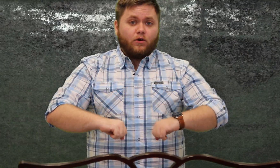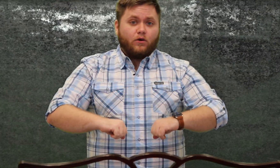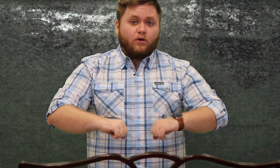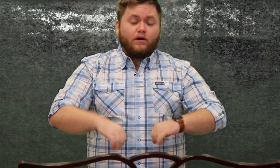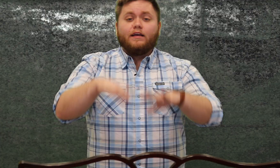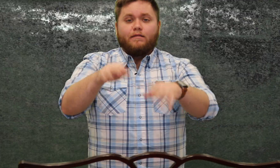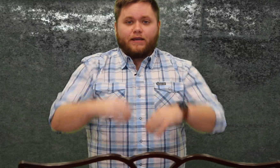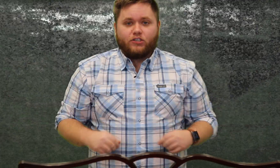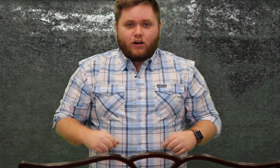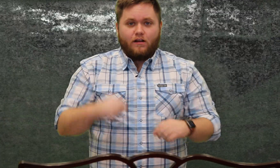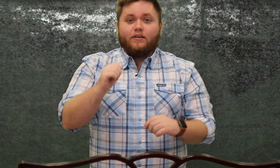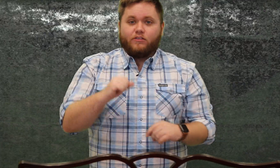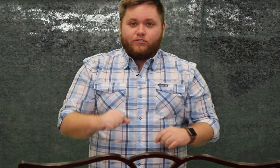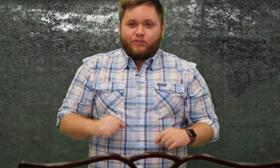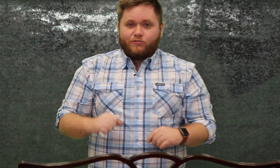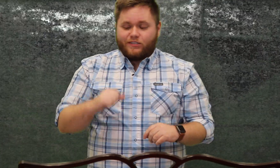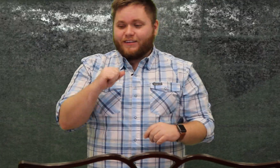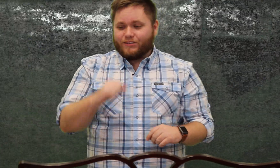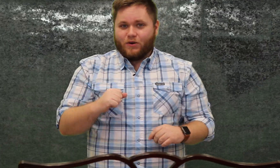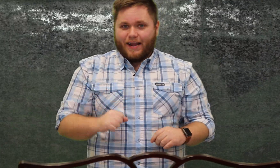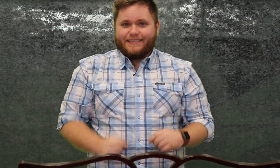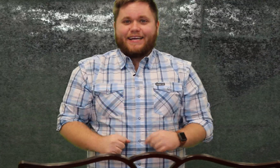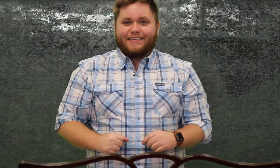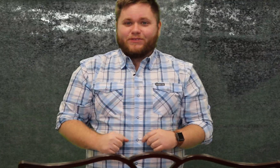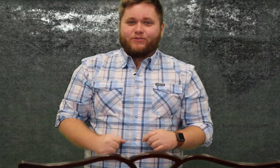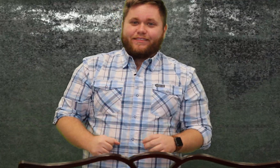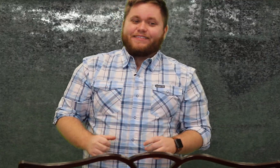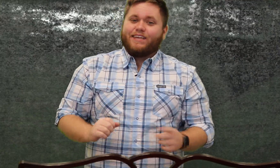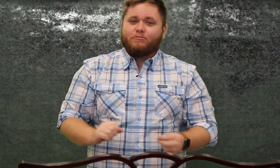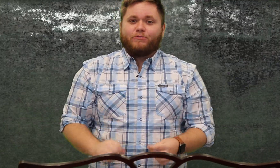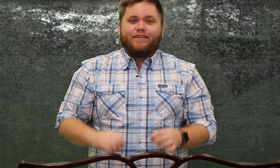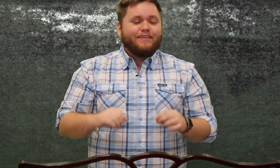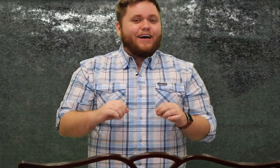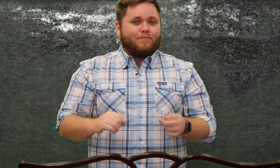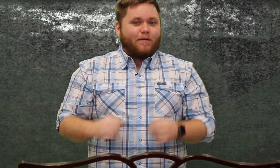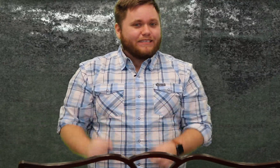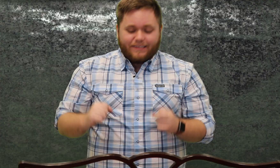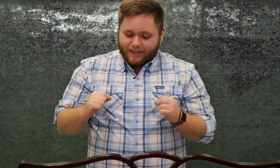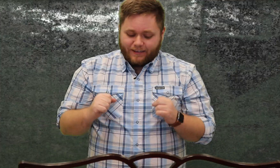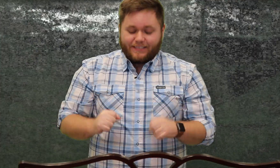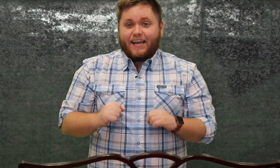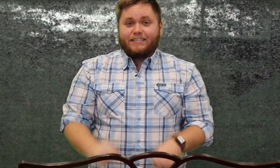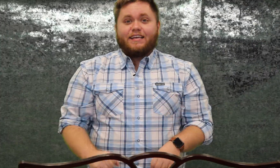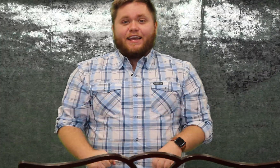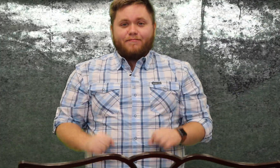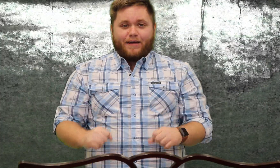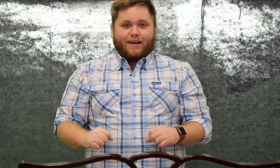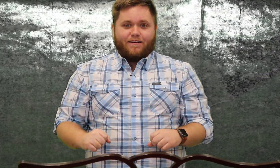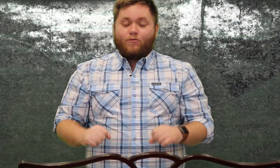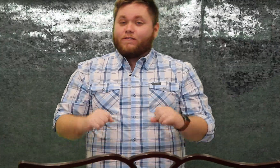make sure you use your hand signs when doing this it helps you out i promise today's hidden pattern or